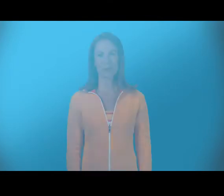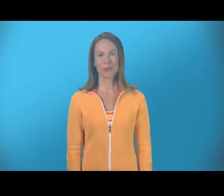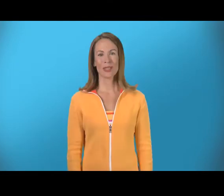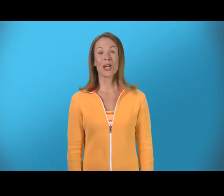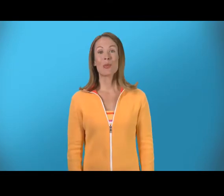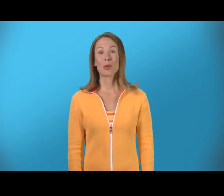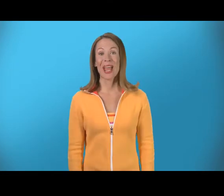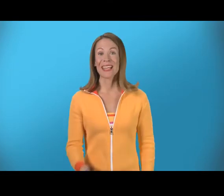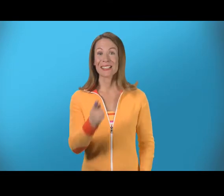Praise.